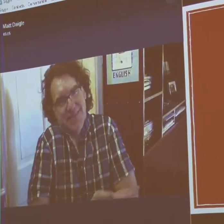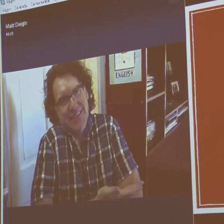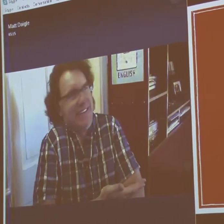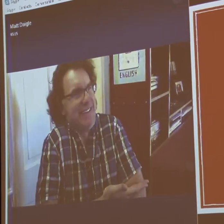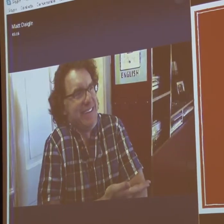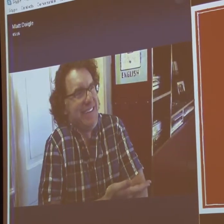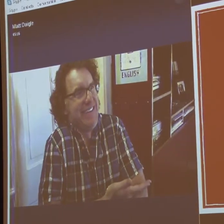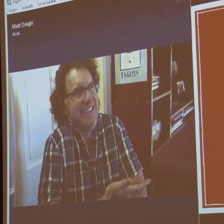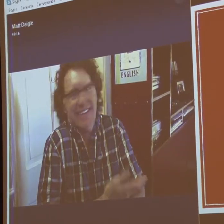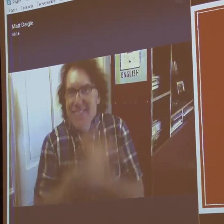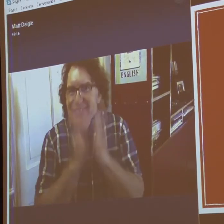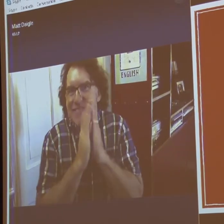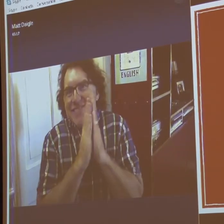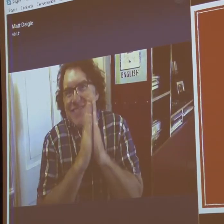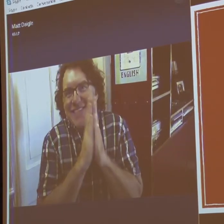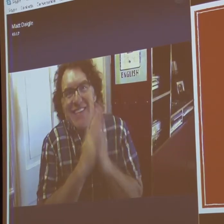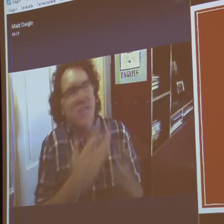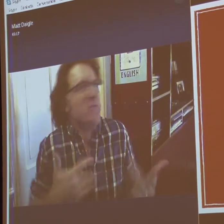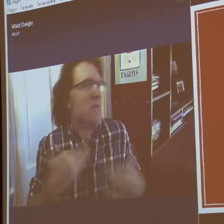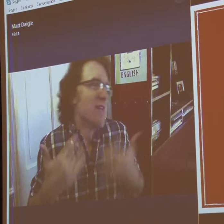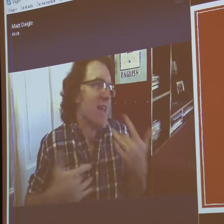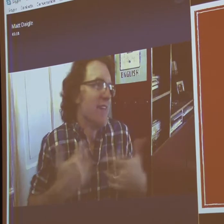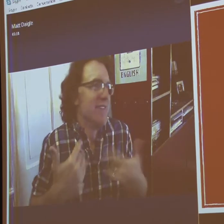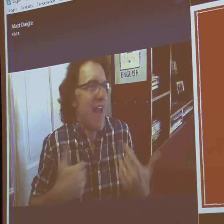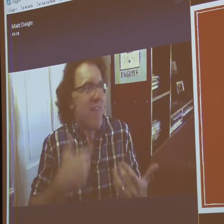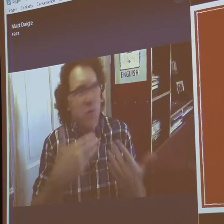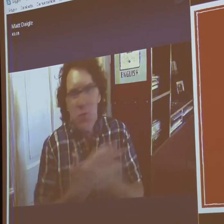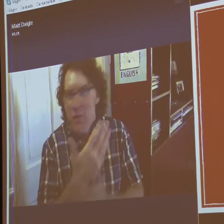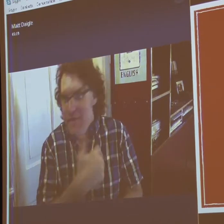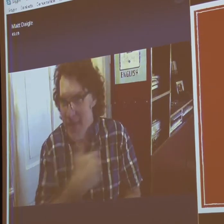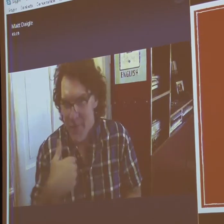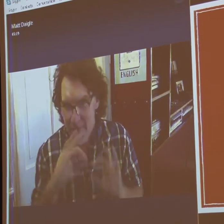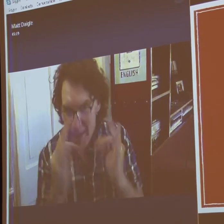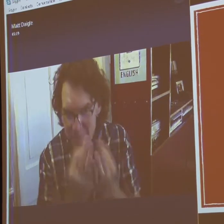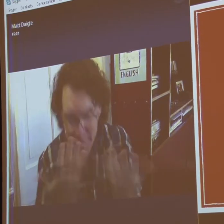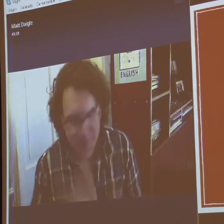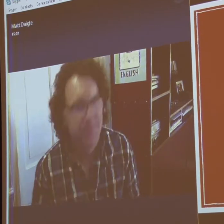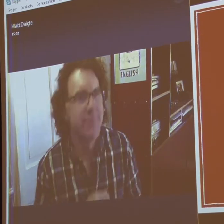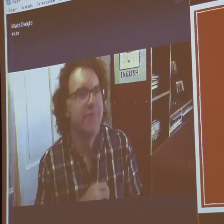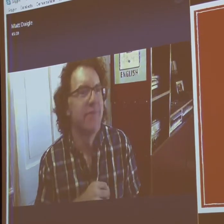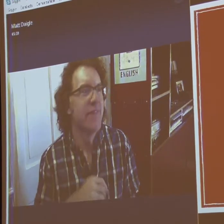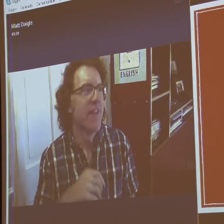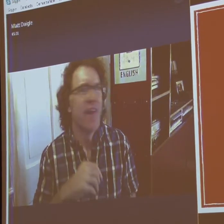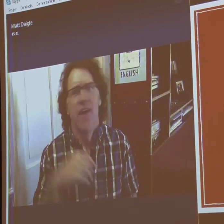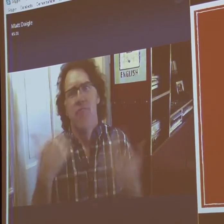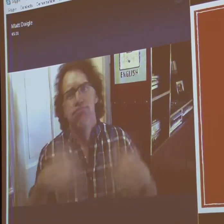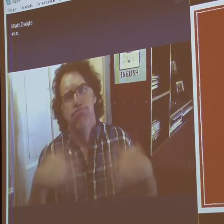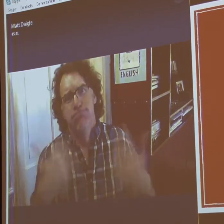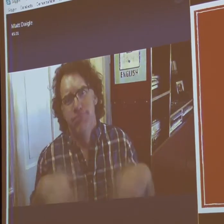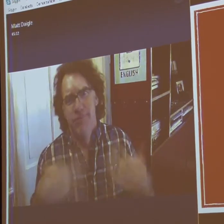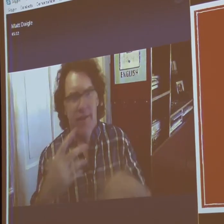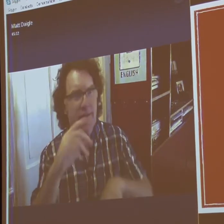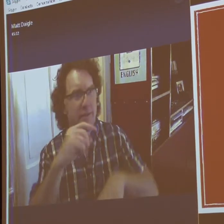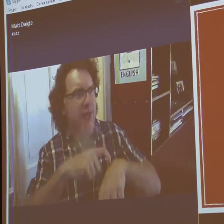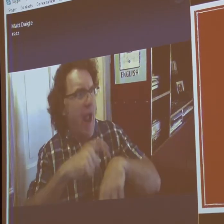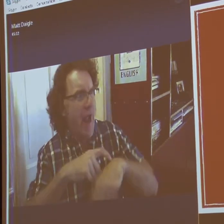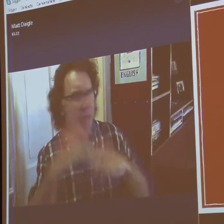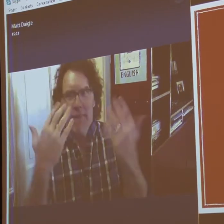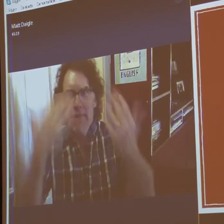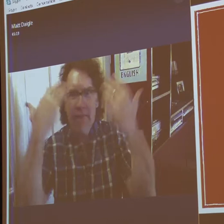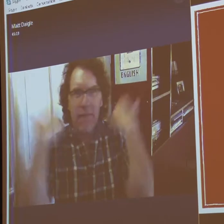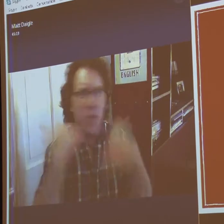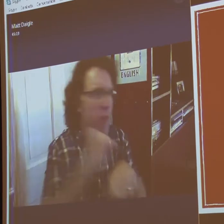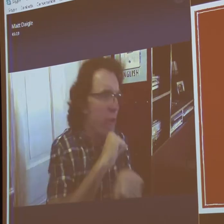then Kay and I had a baby. Yay! We were so excited. We had a new member of our family. But